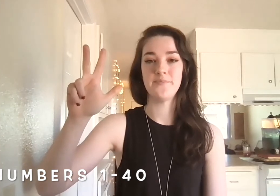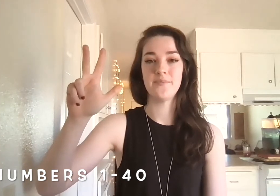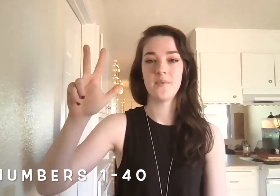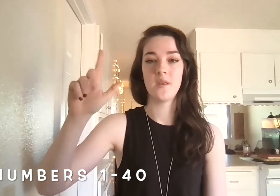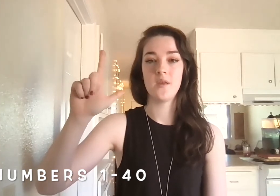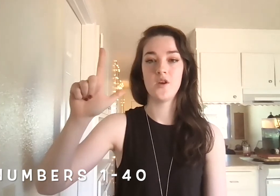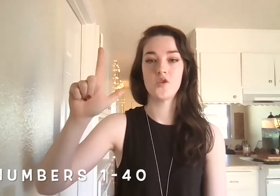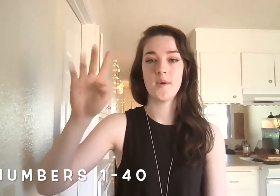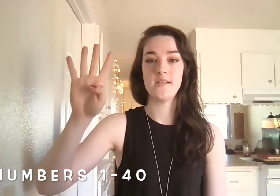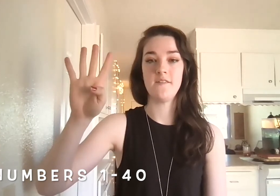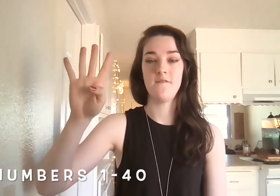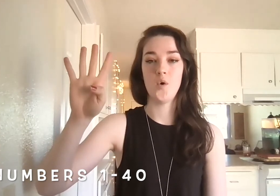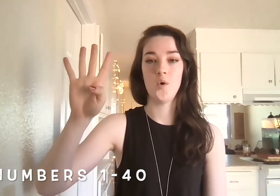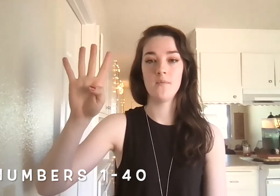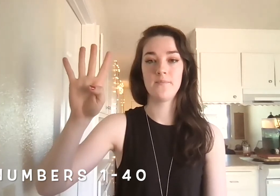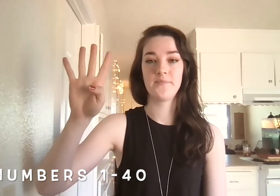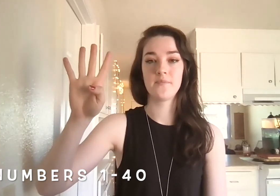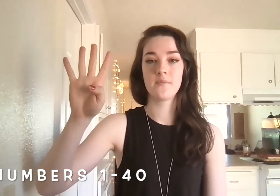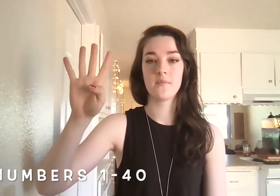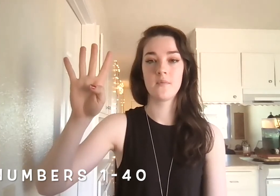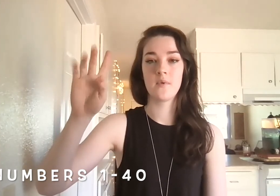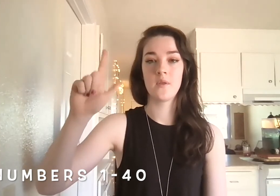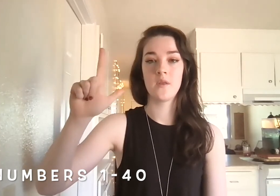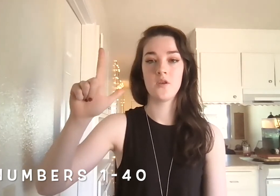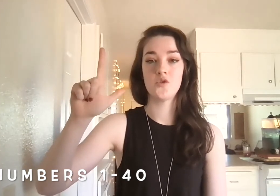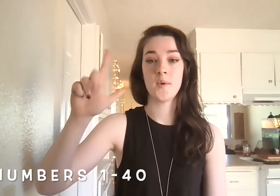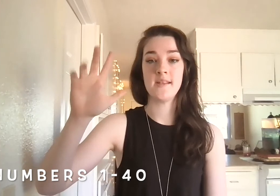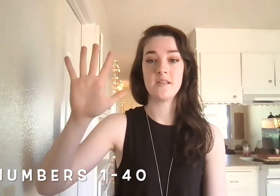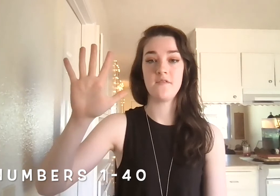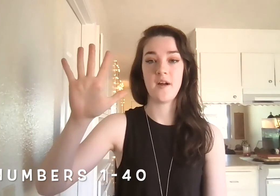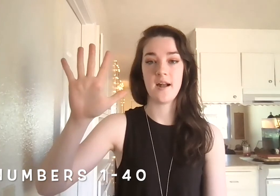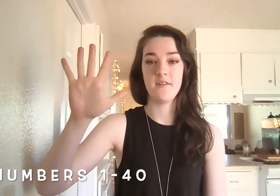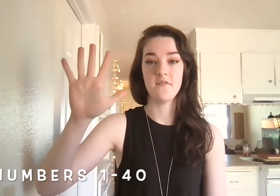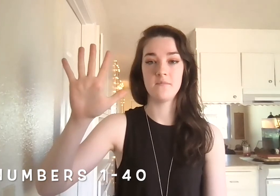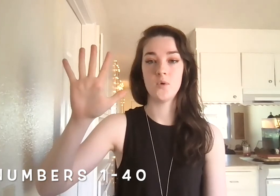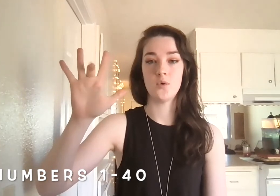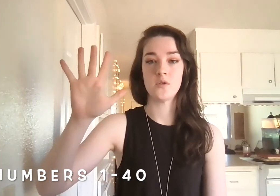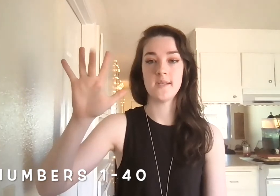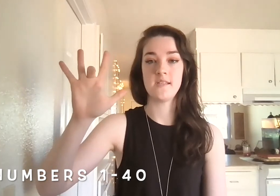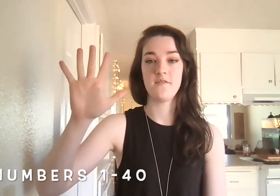24, 25, or 25,